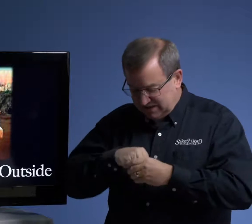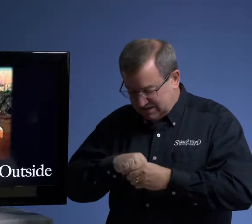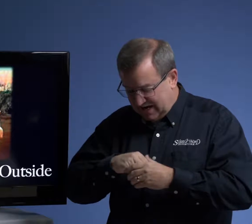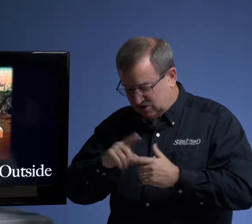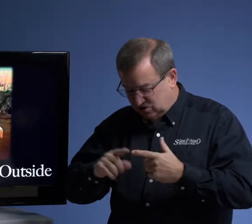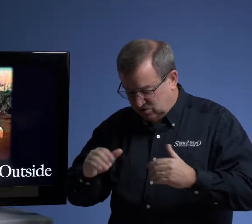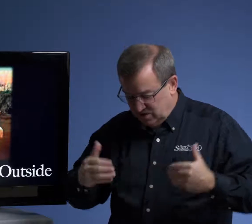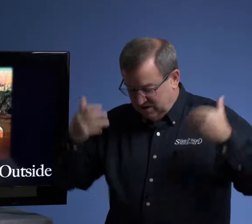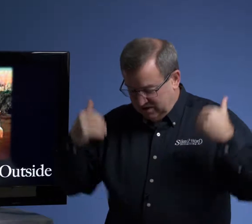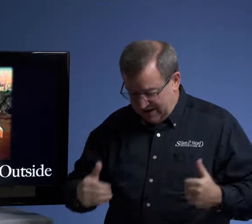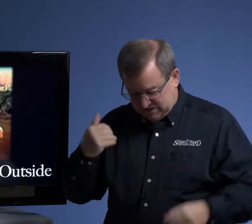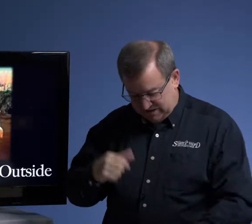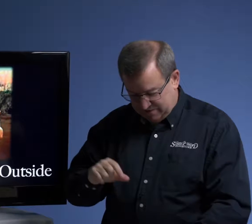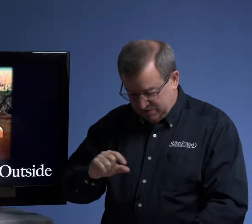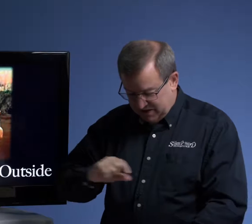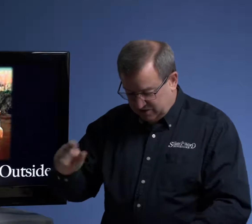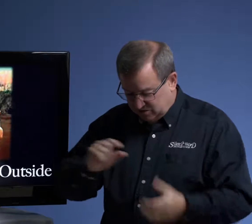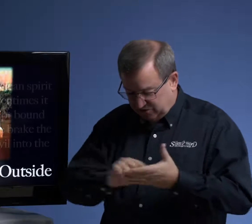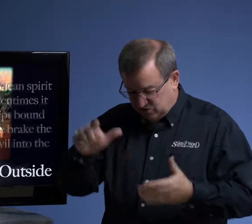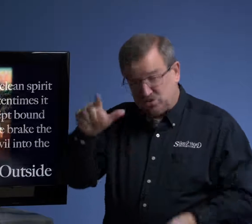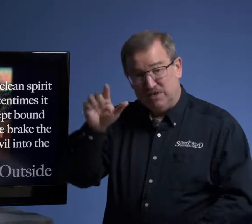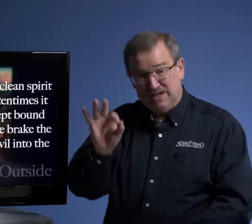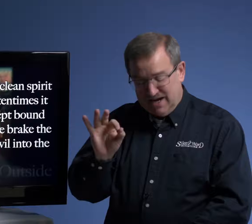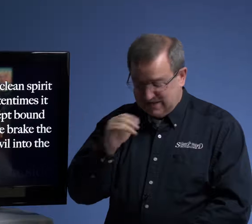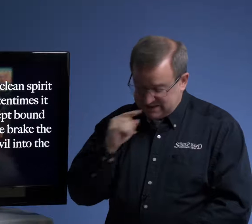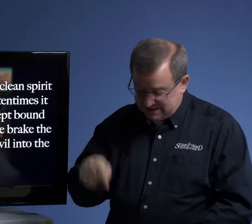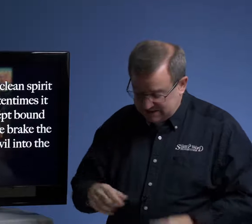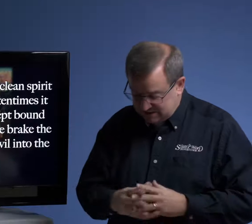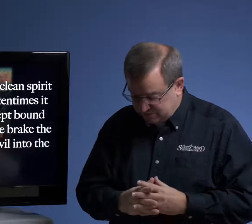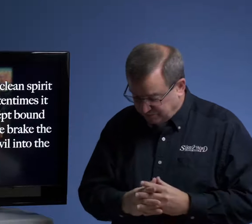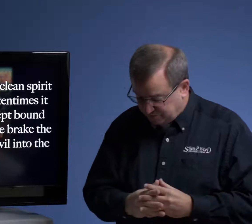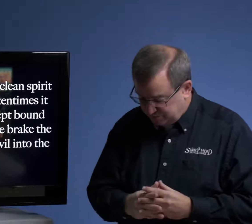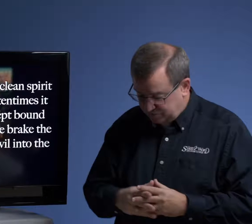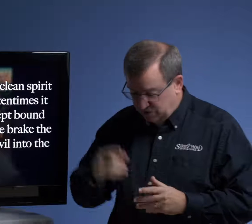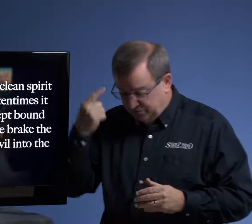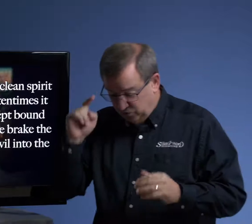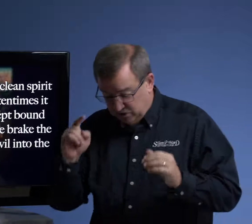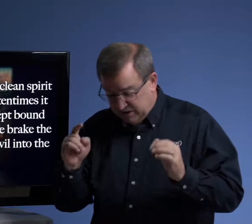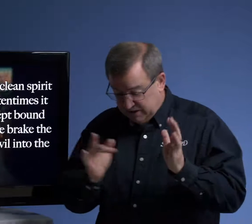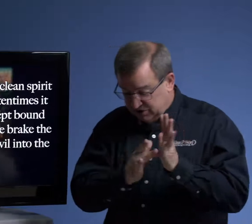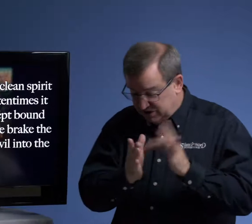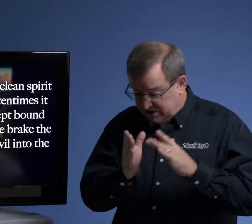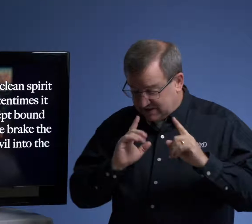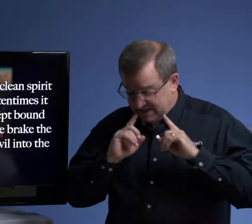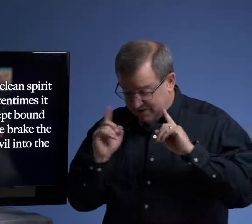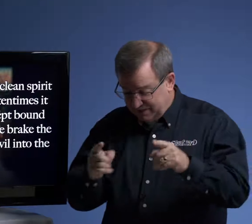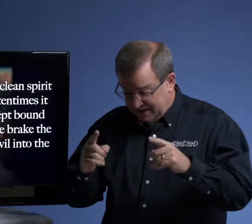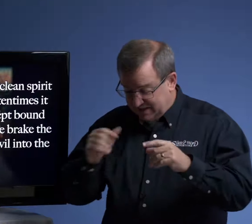inside to the outside. He goes on verse 29. It says this, for Jesus had commanded